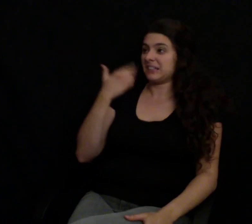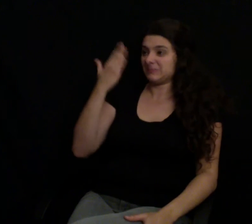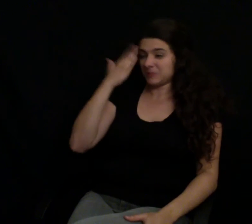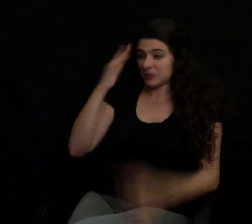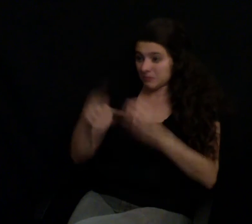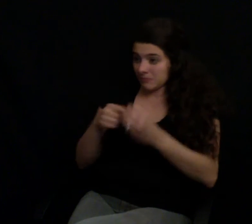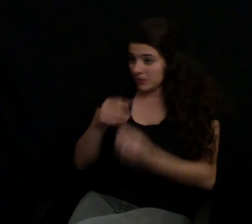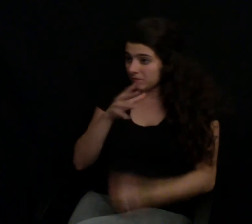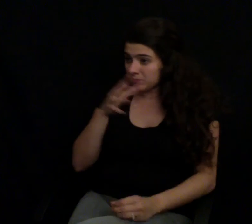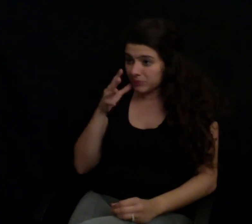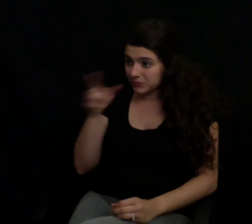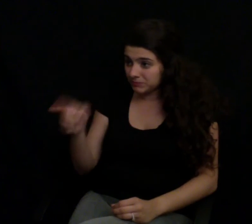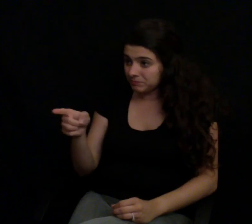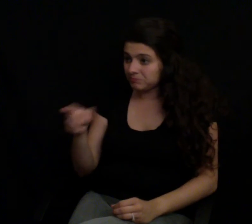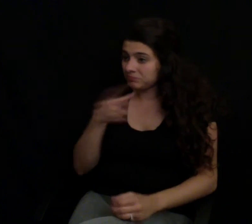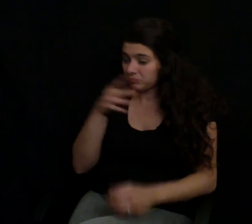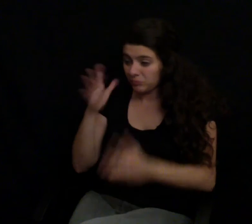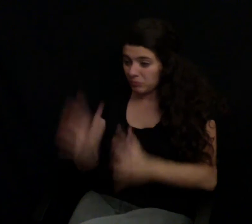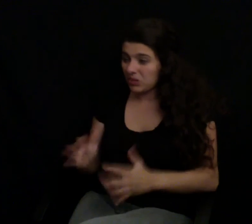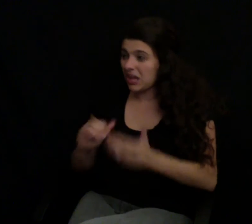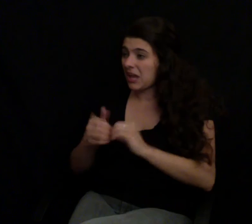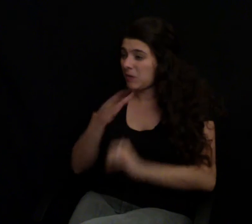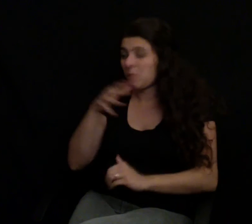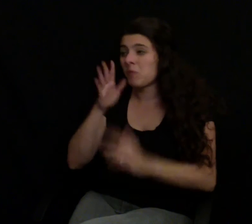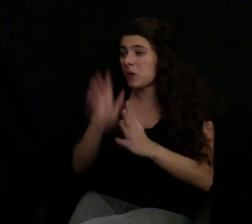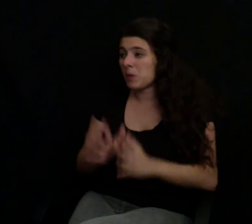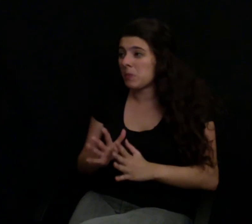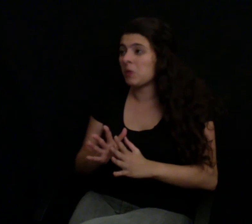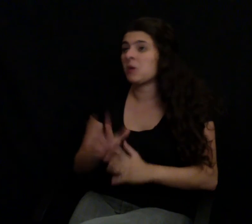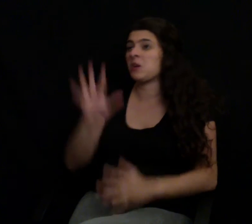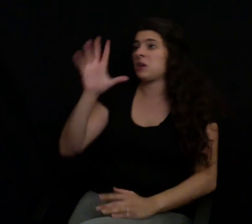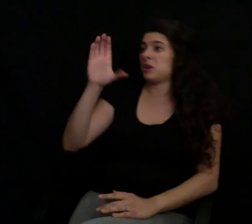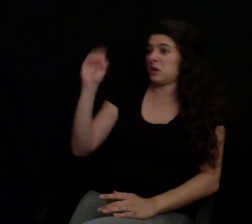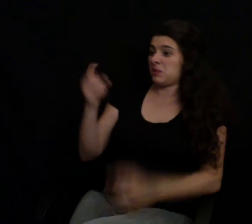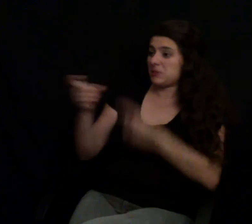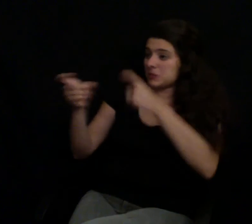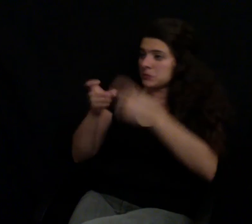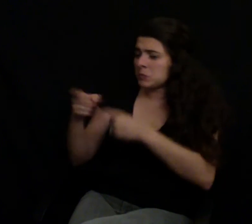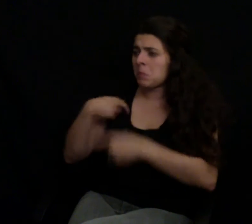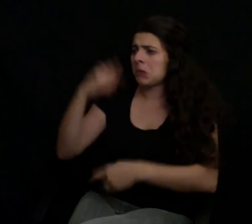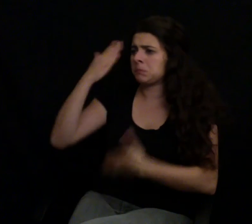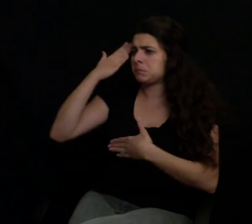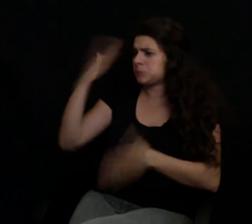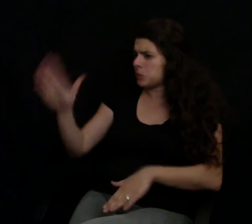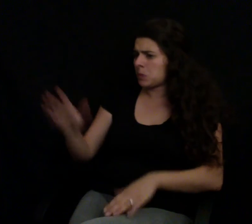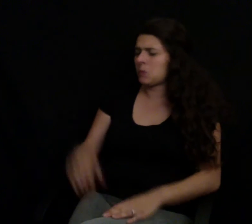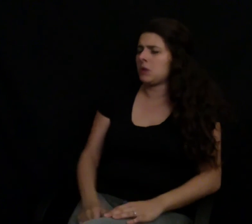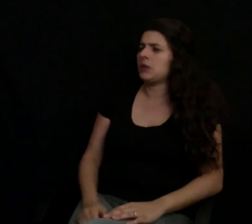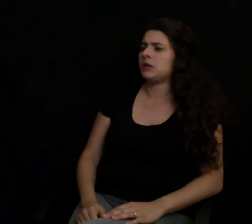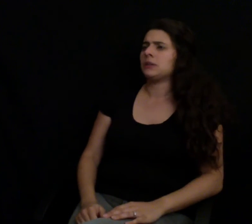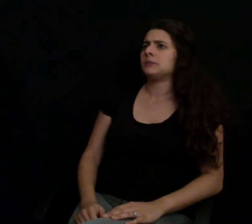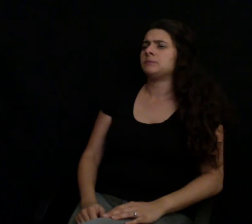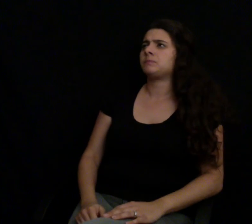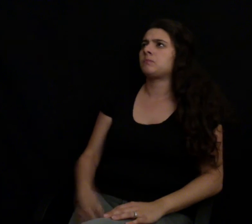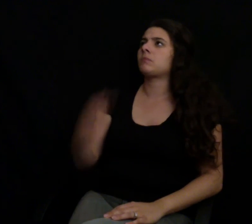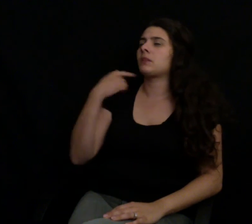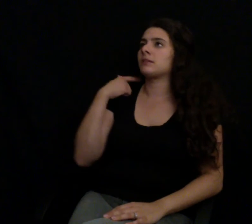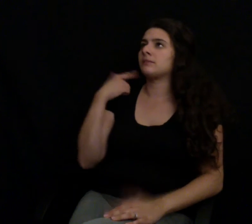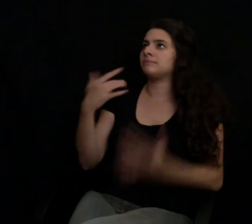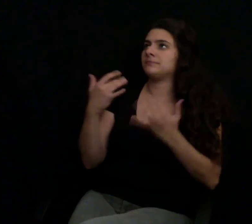really transformed even how I think about solving this problem. And, you know, we said, like, we realize, even